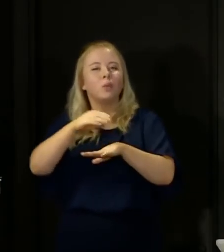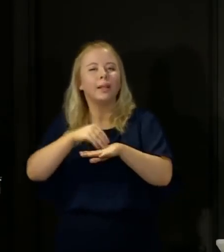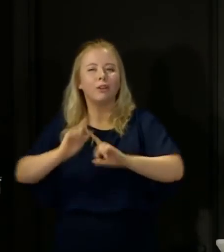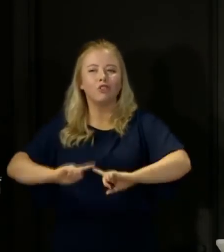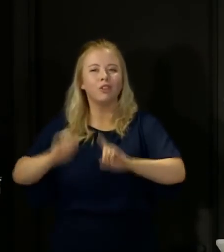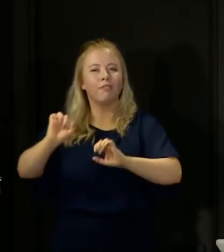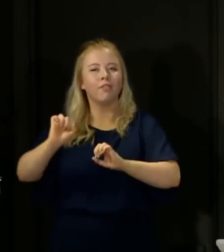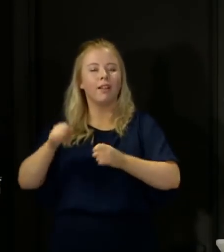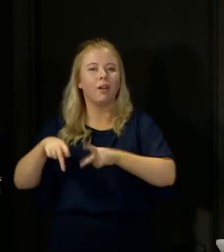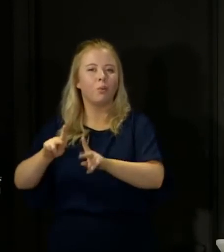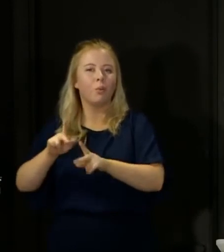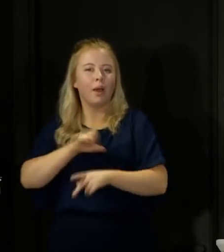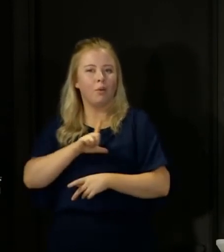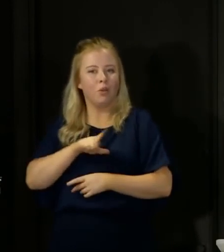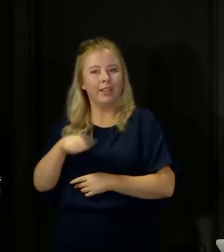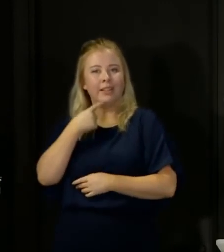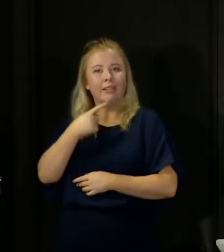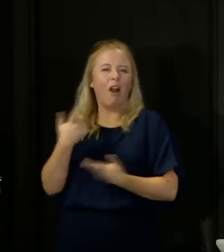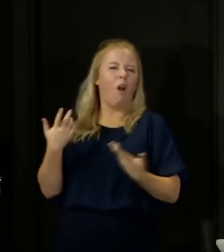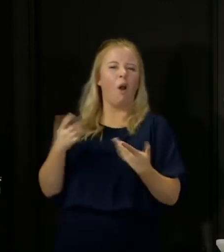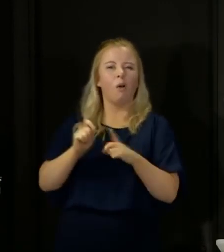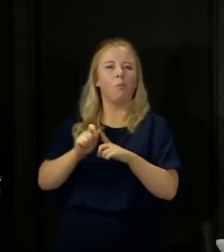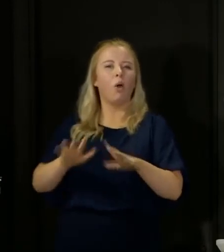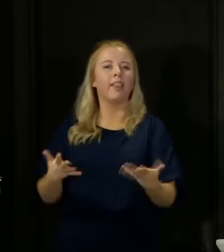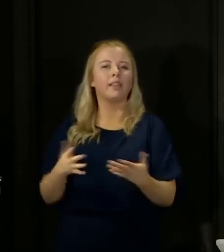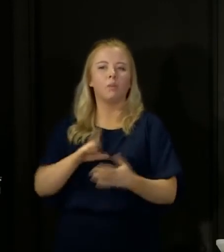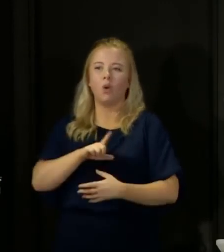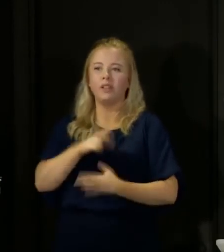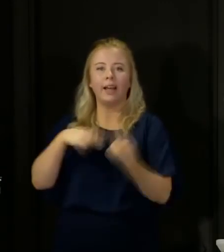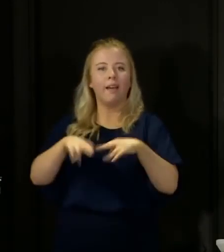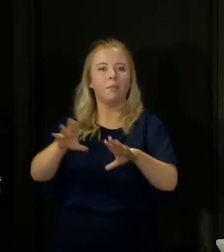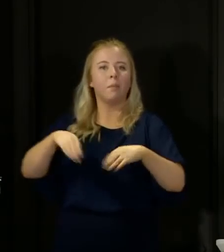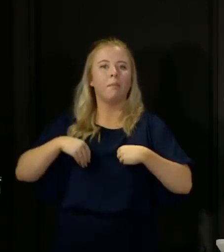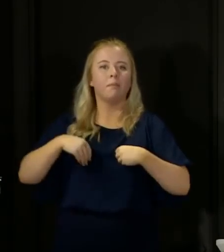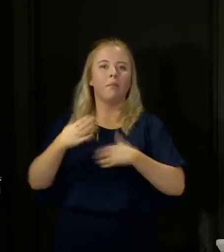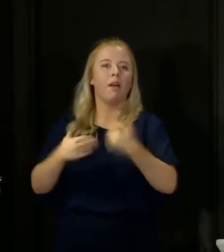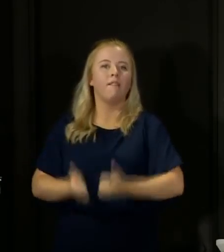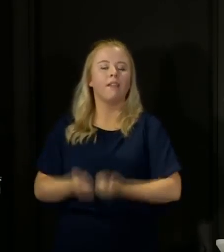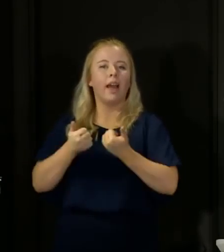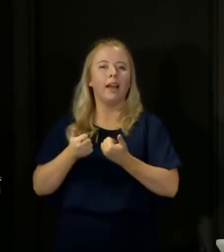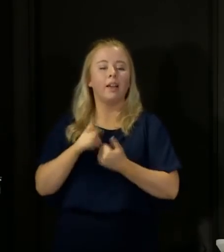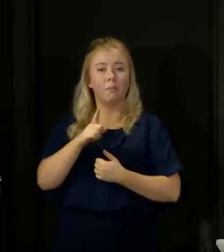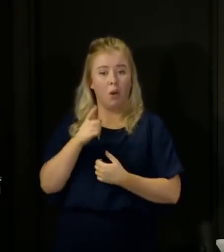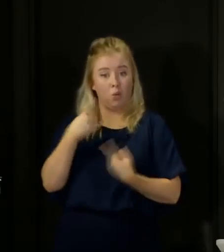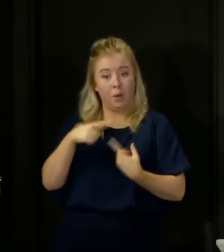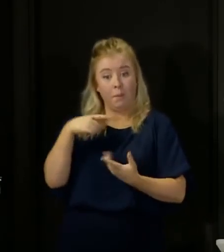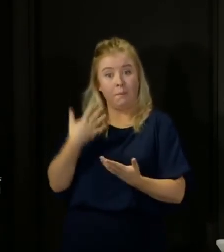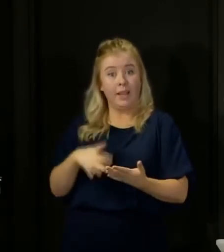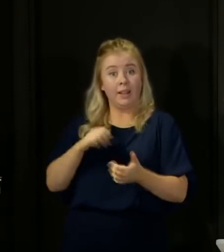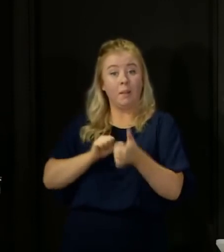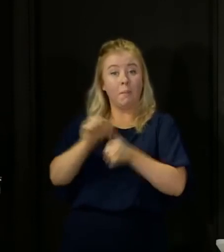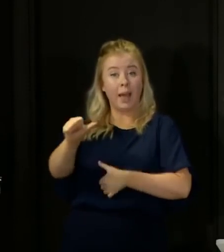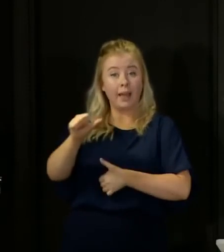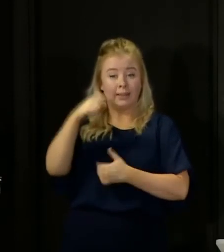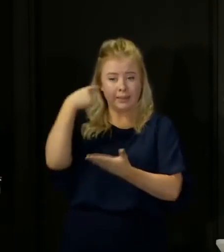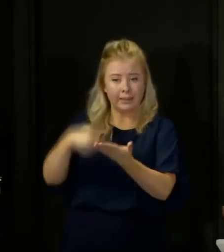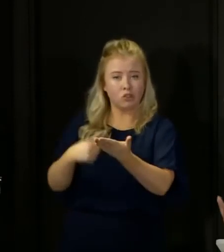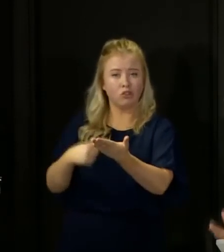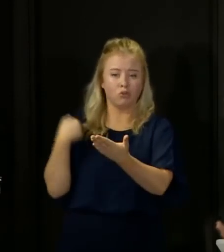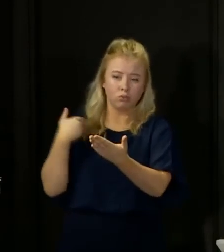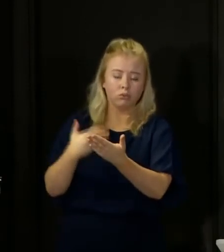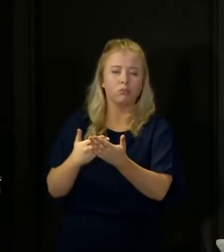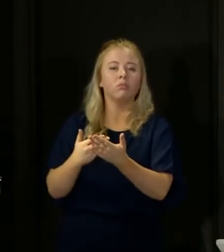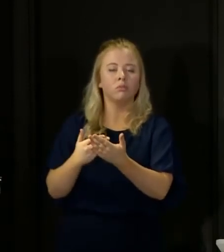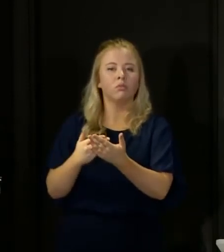you know, lockdown is pointless because those who are going to get the virus will get it anyway. So we take the best decisions we can at the time. We try to learn as we go.